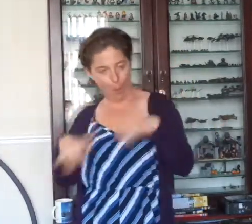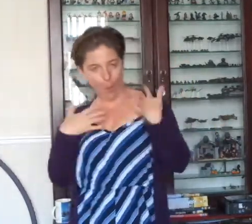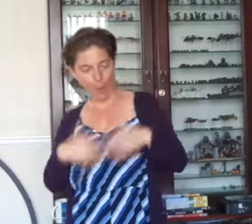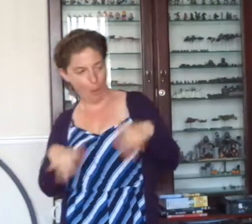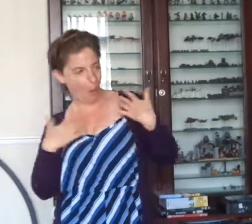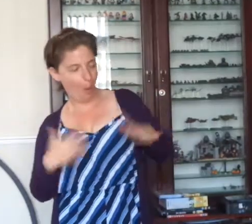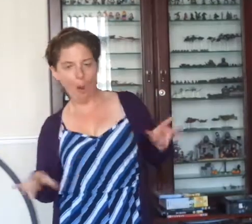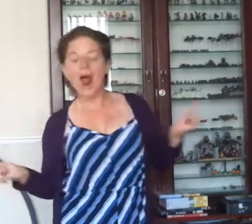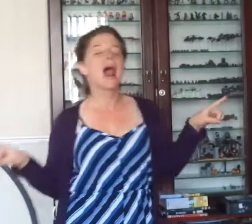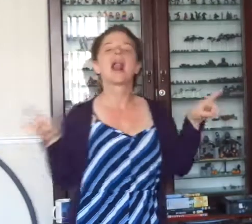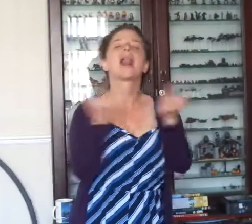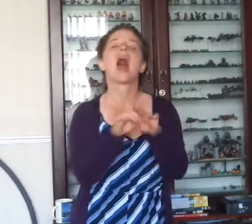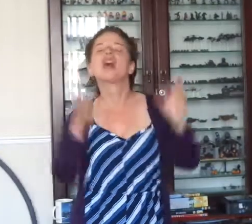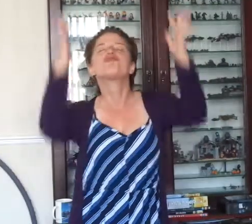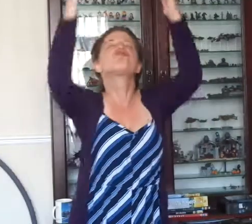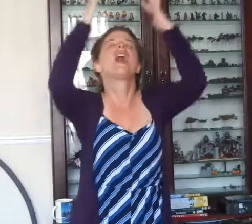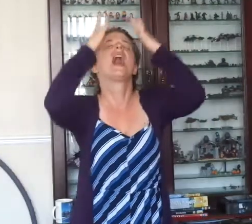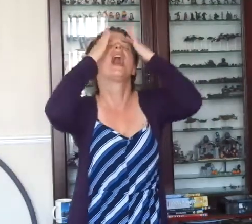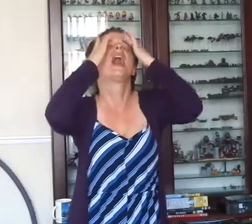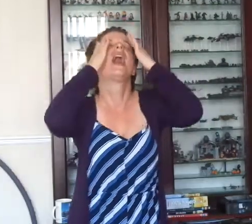like a walk in the rain,